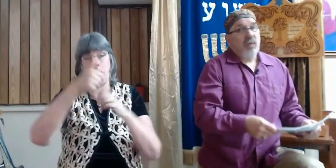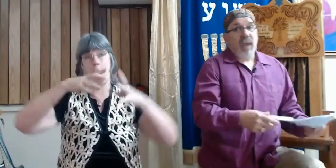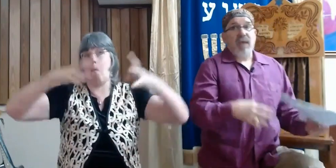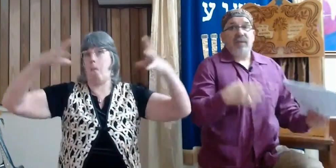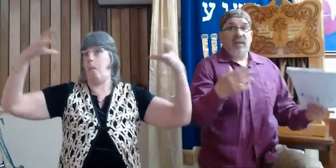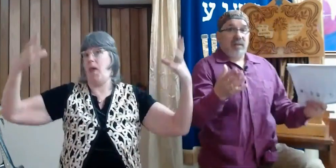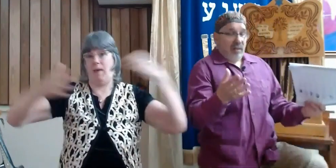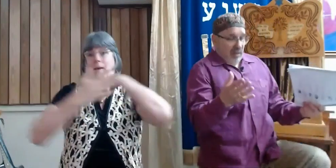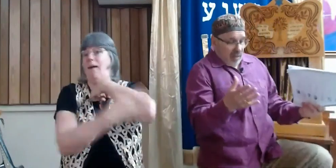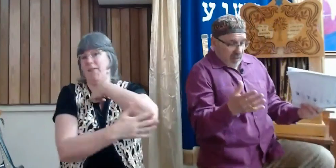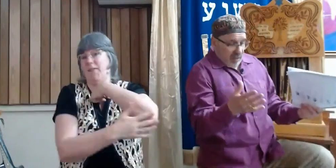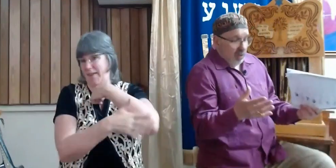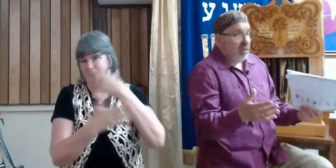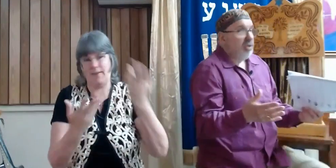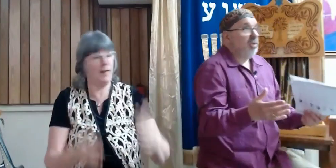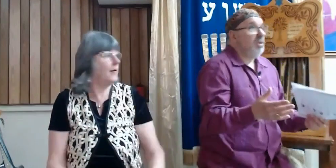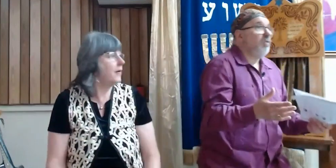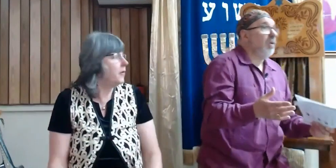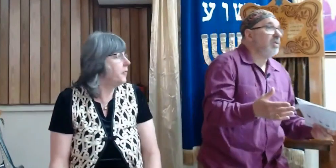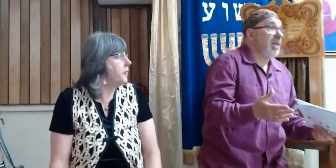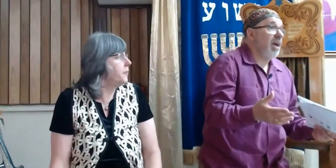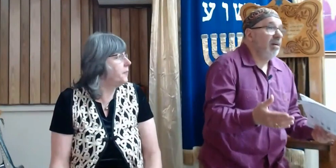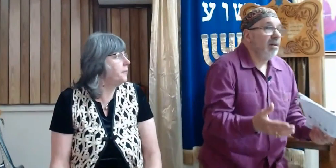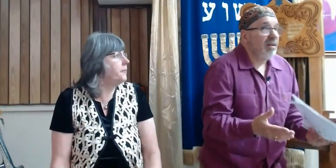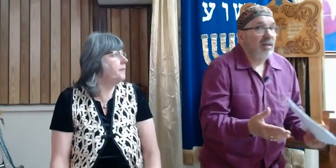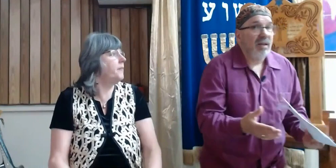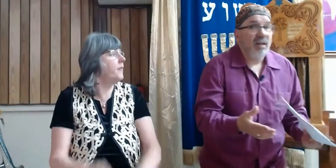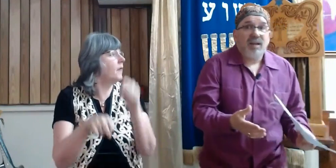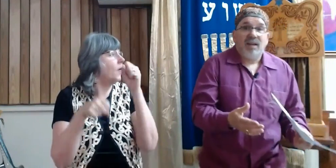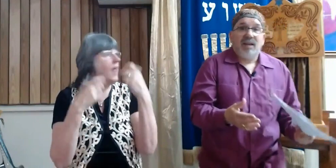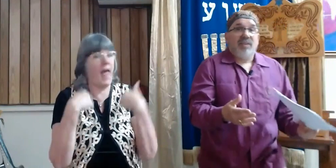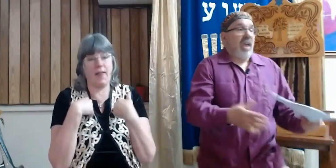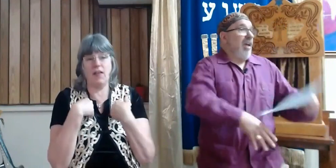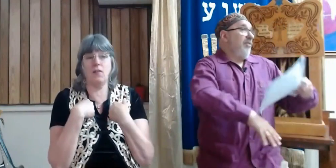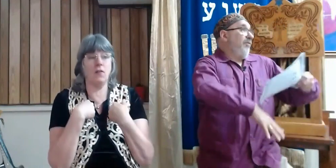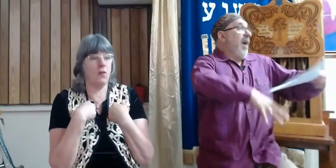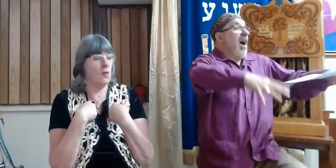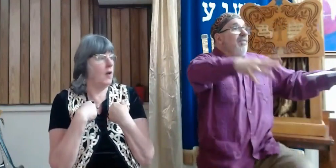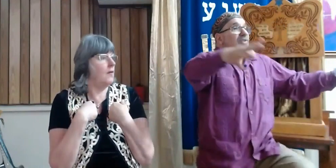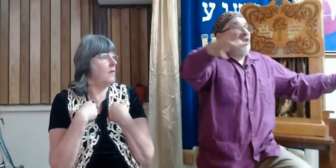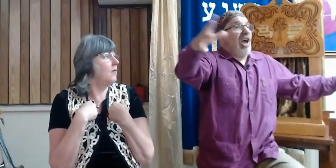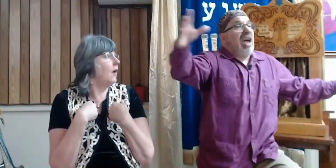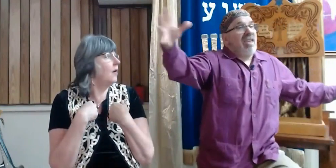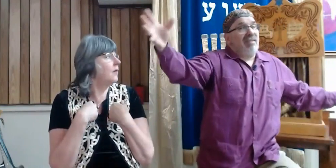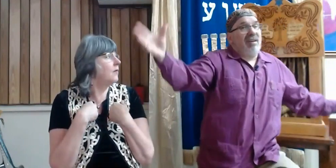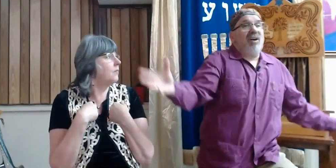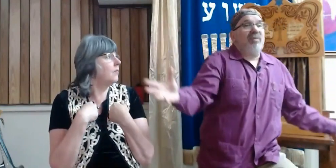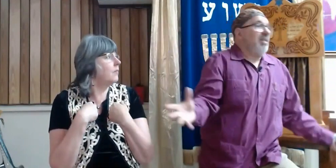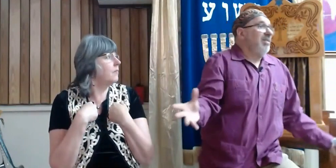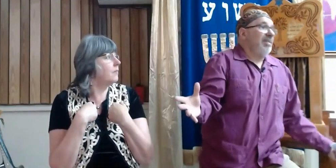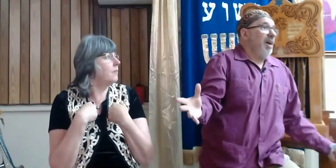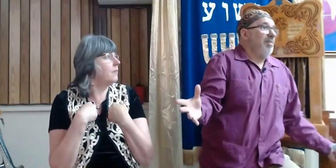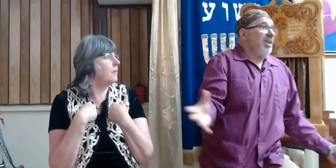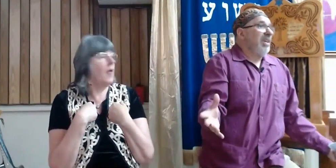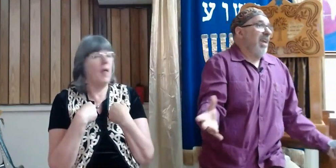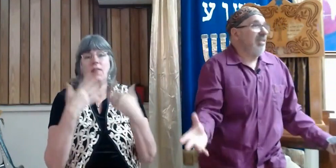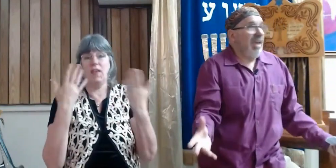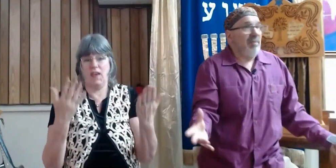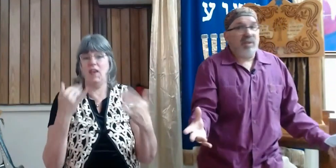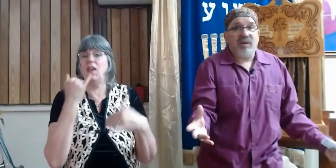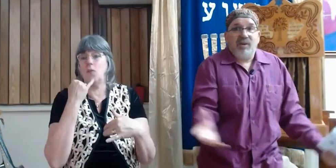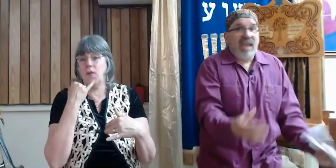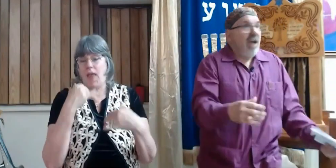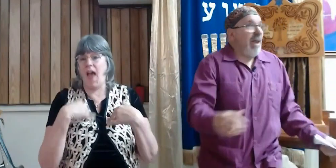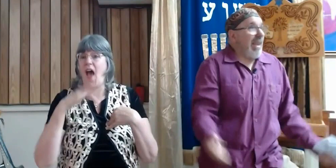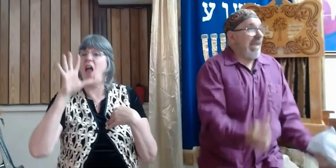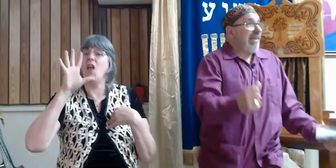here we had these Jewish folks there. They had five giant armies coming against